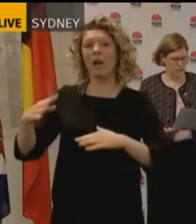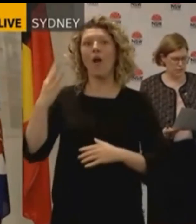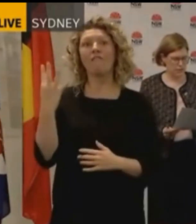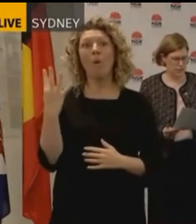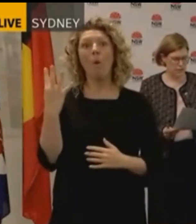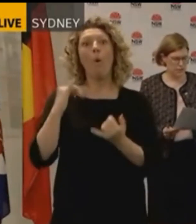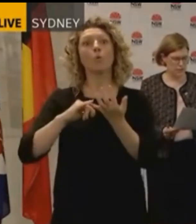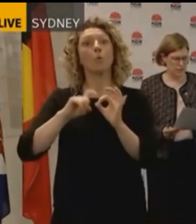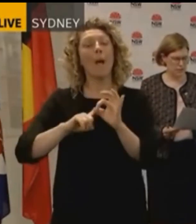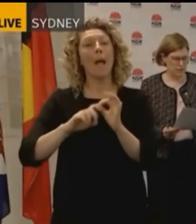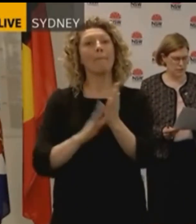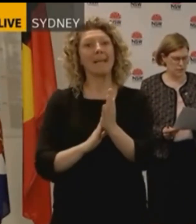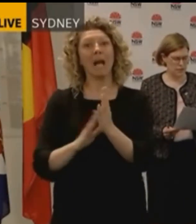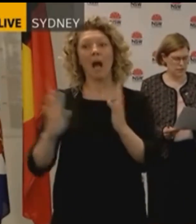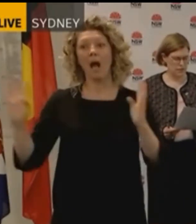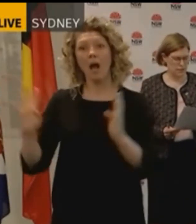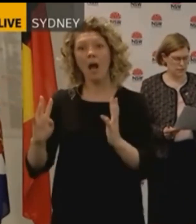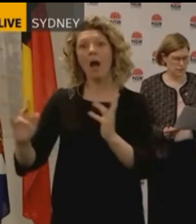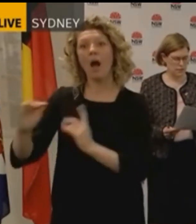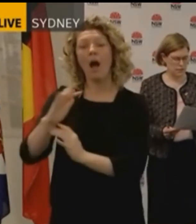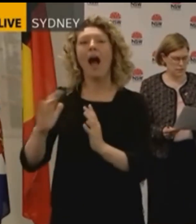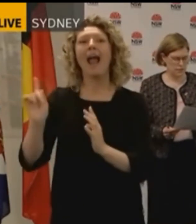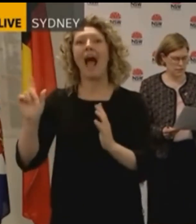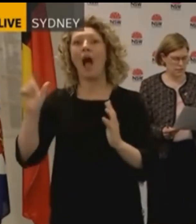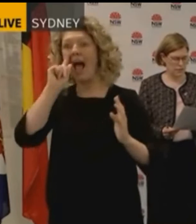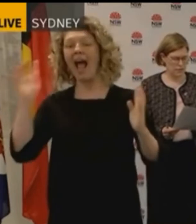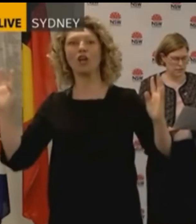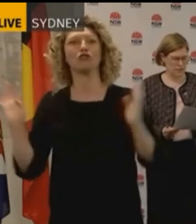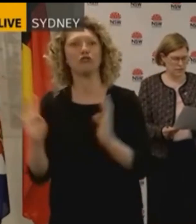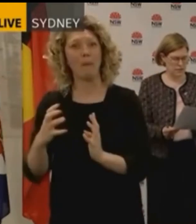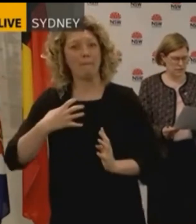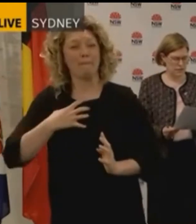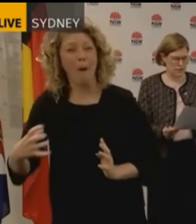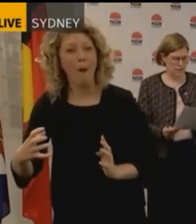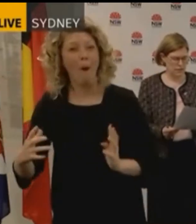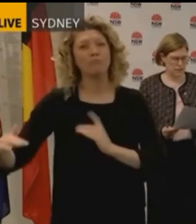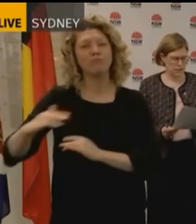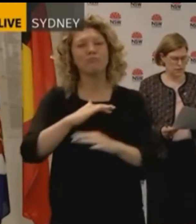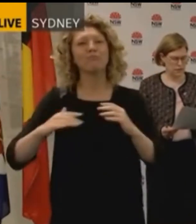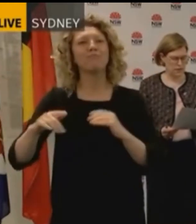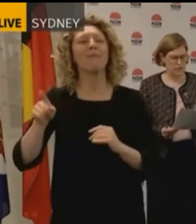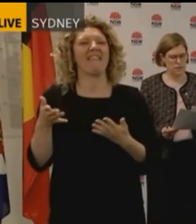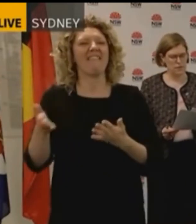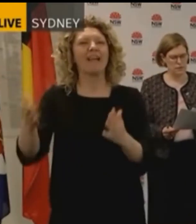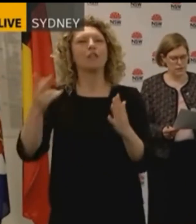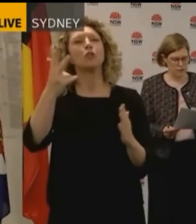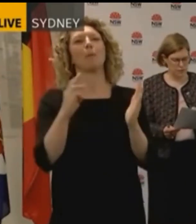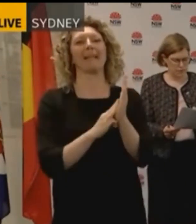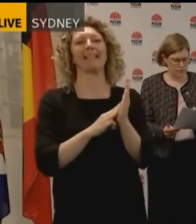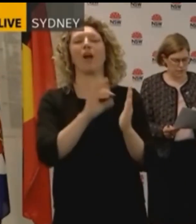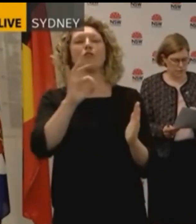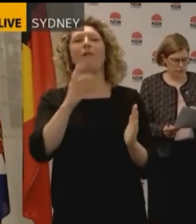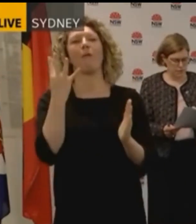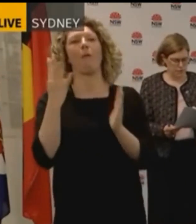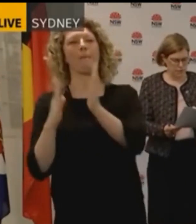are able to enjoy more people outdoors and for businesses and jobs it is extremely positive but the key thing